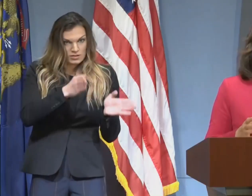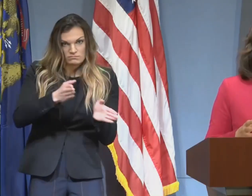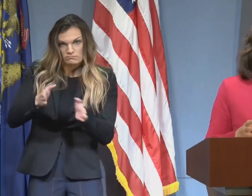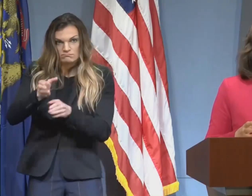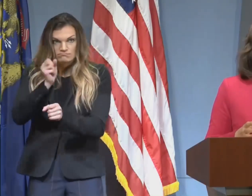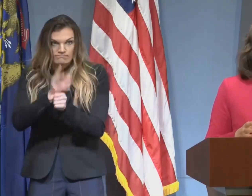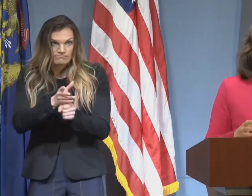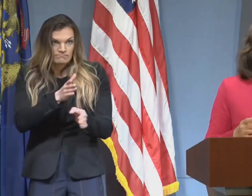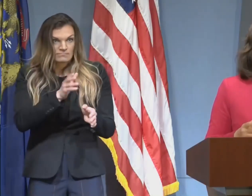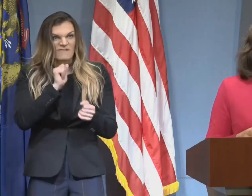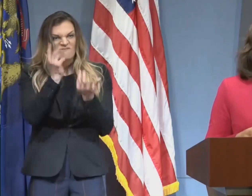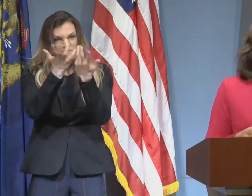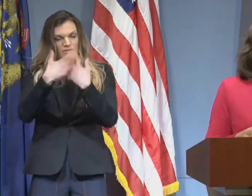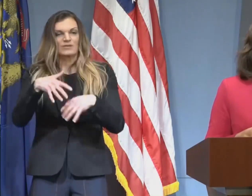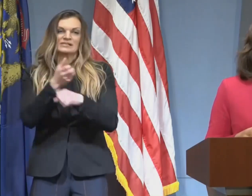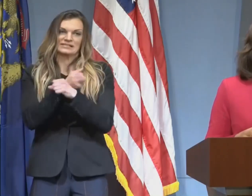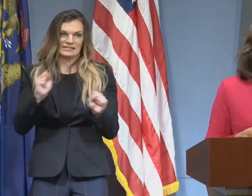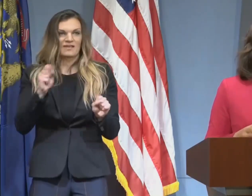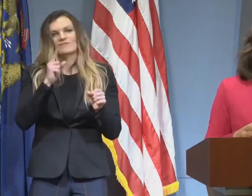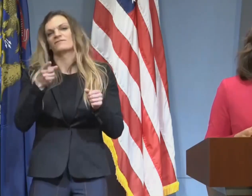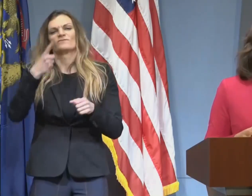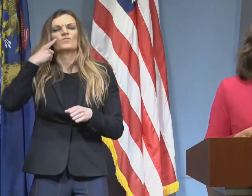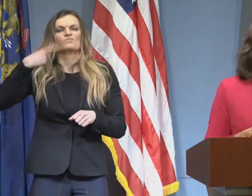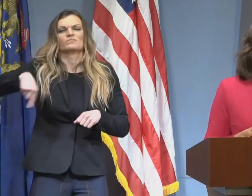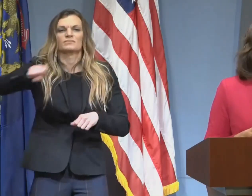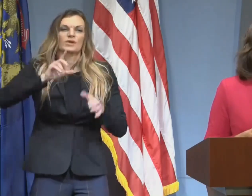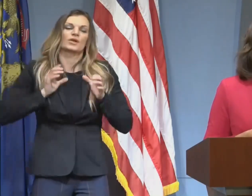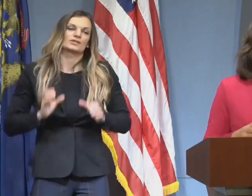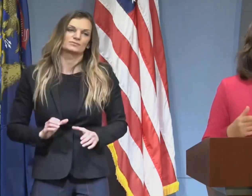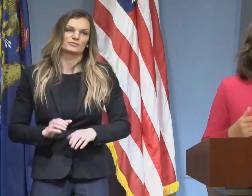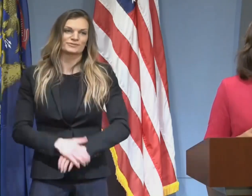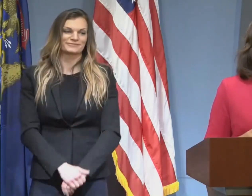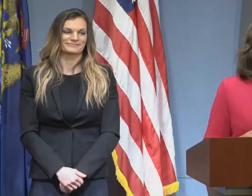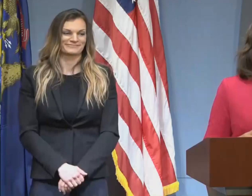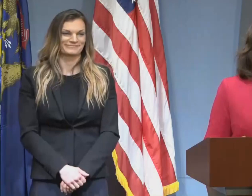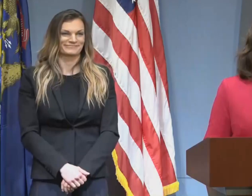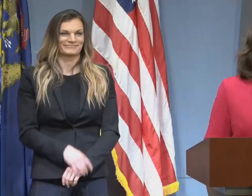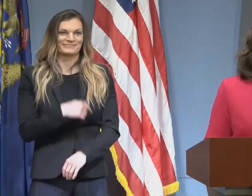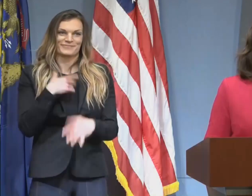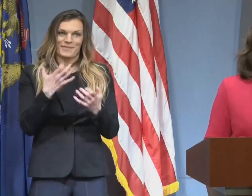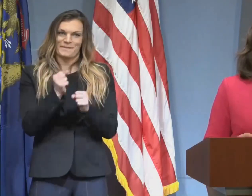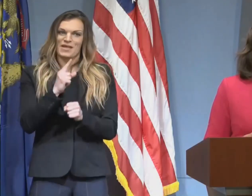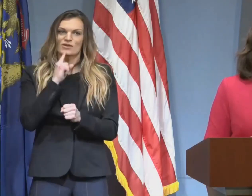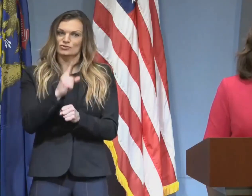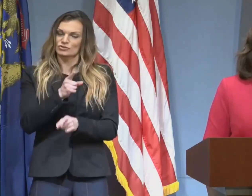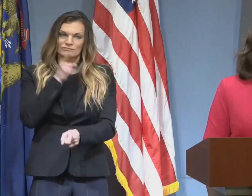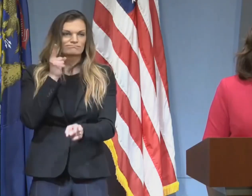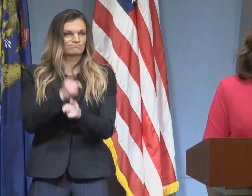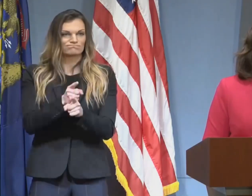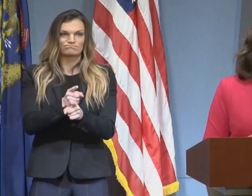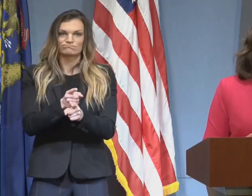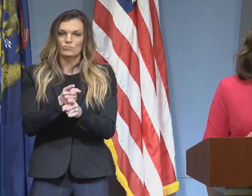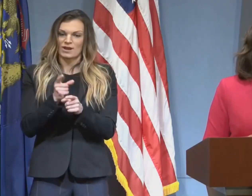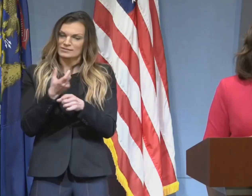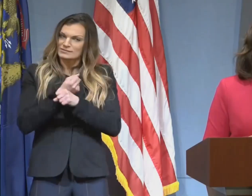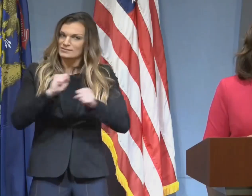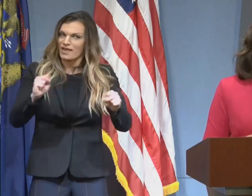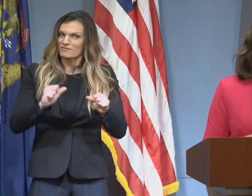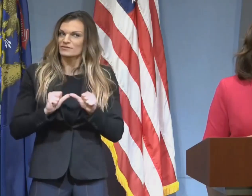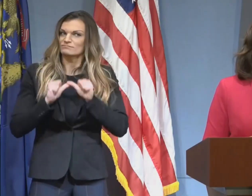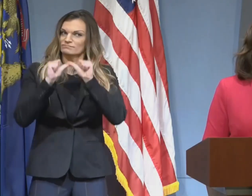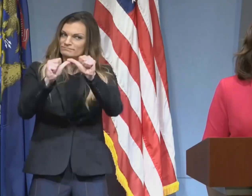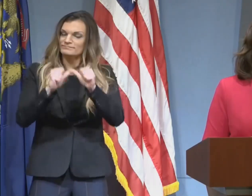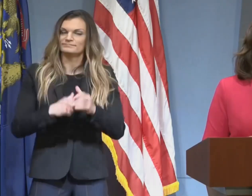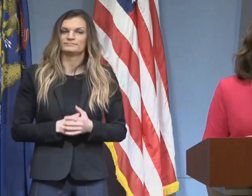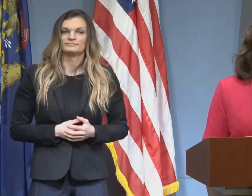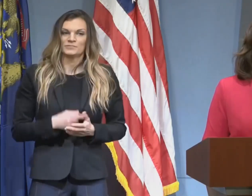that their places of business are going to be safe for their customers and their employees alike. We all want to get this right and we are excited about taking this